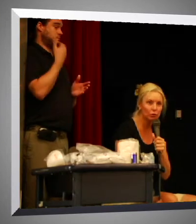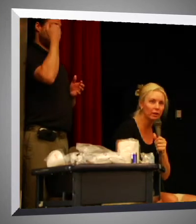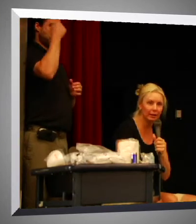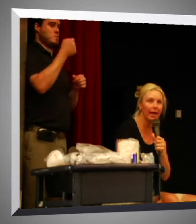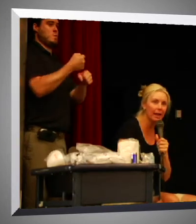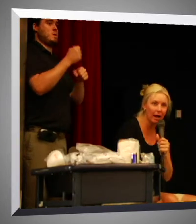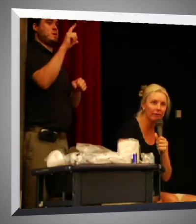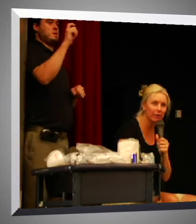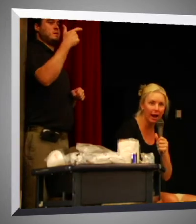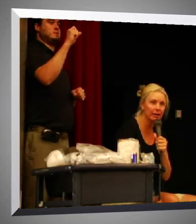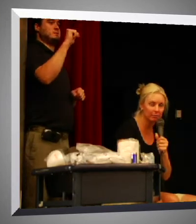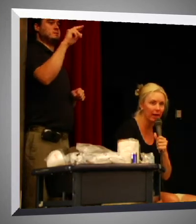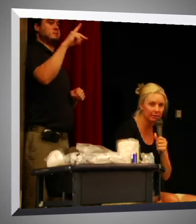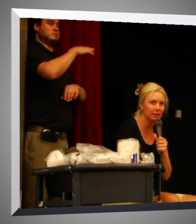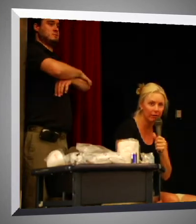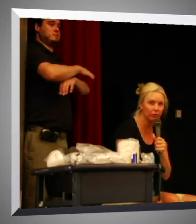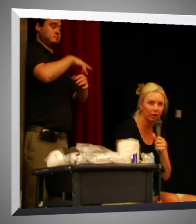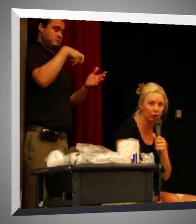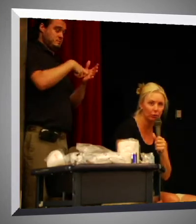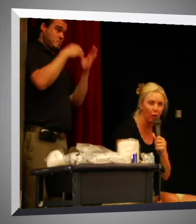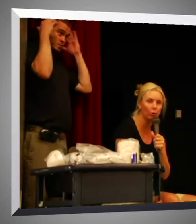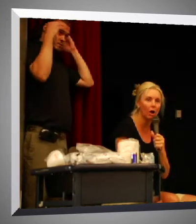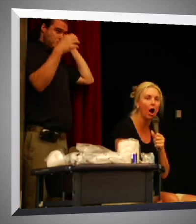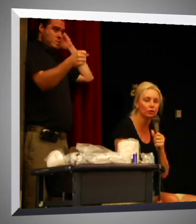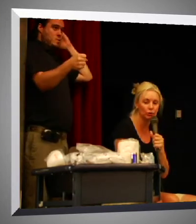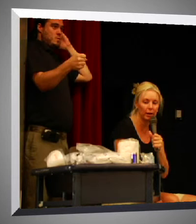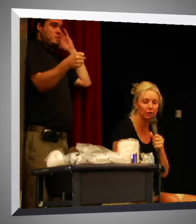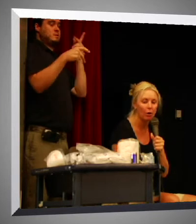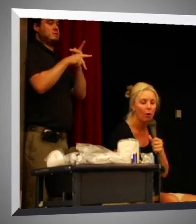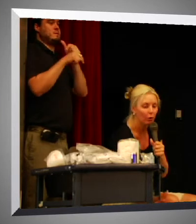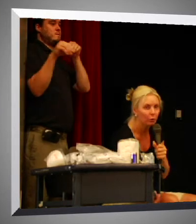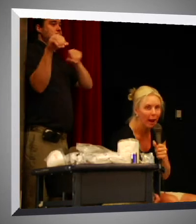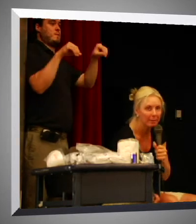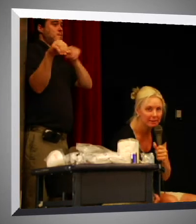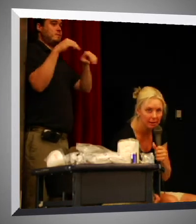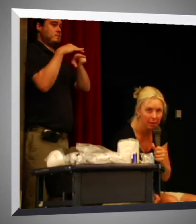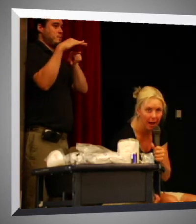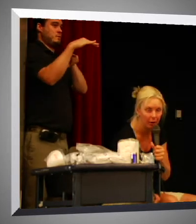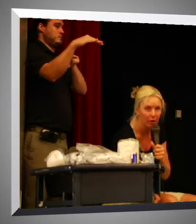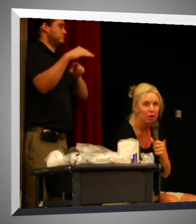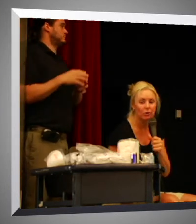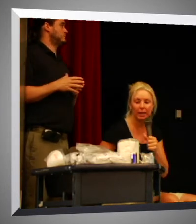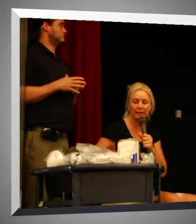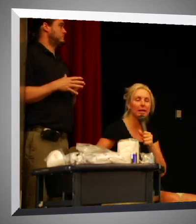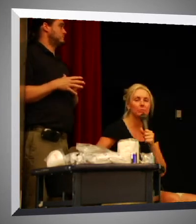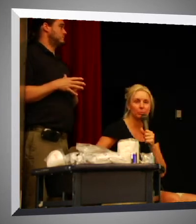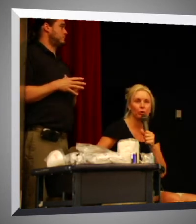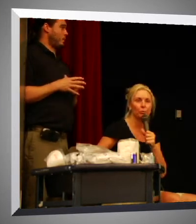the leg of the item that's covering you. Hold onto it, or grab it somehow, so it keeps you